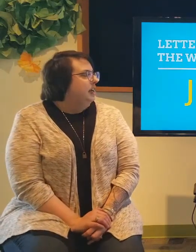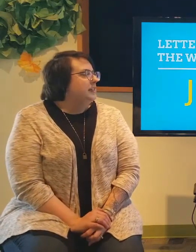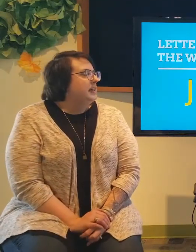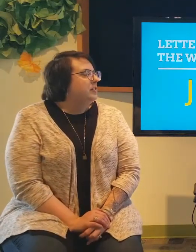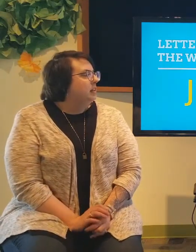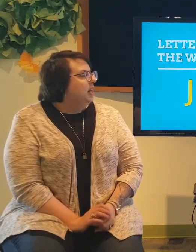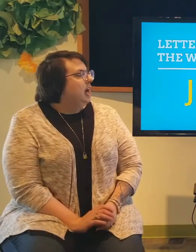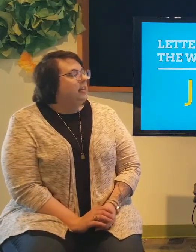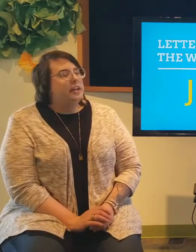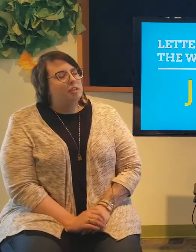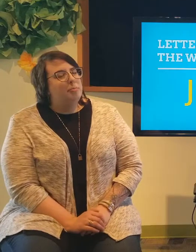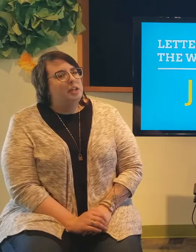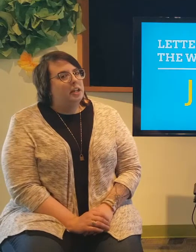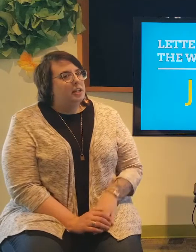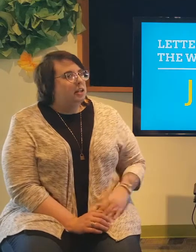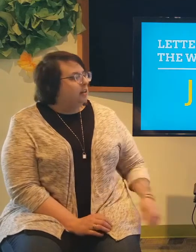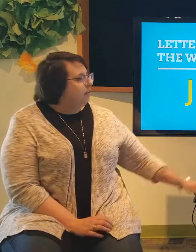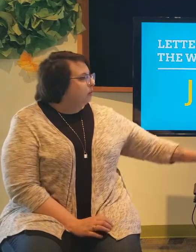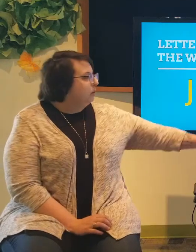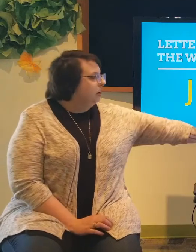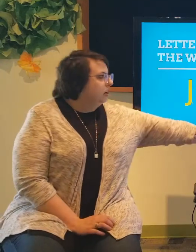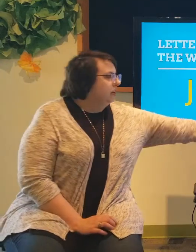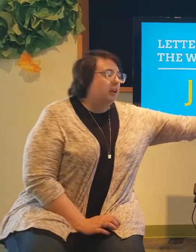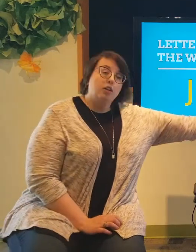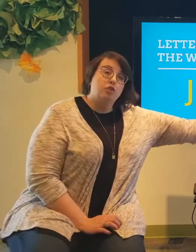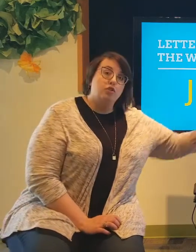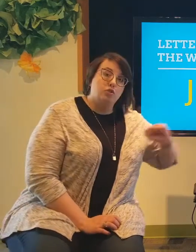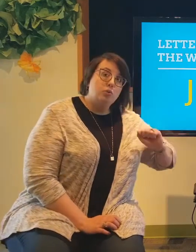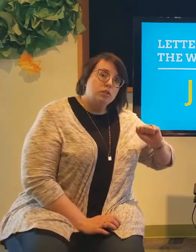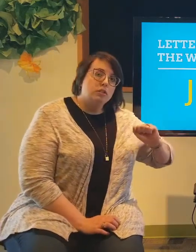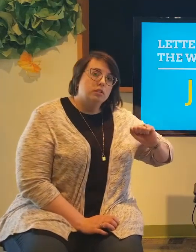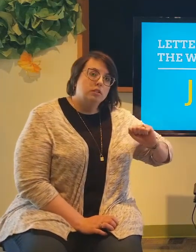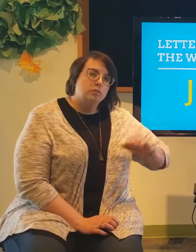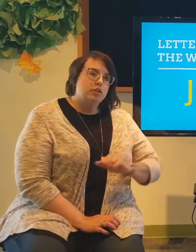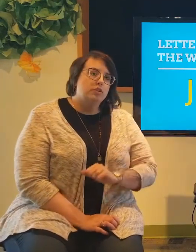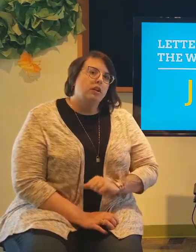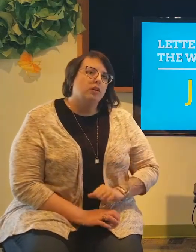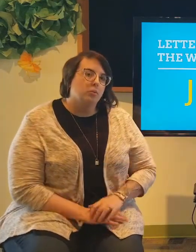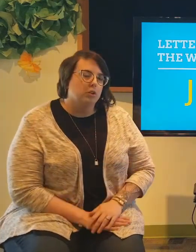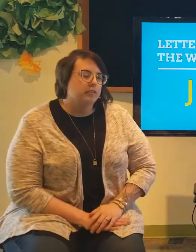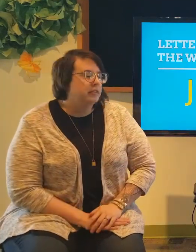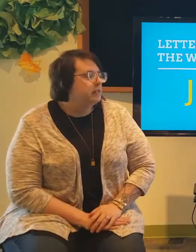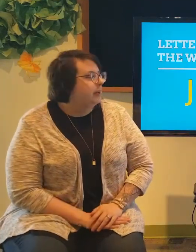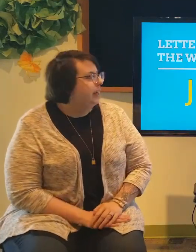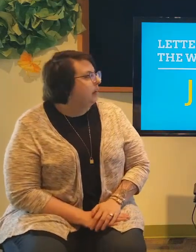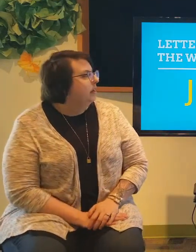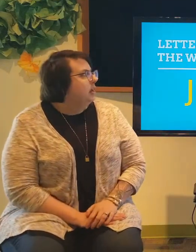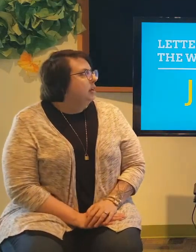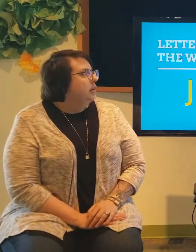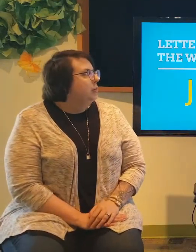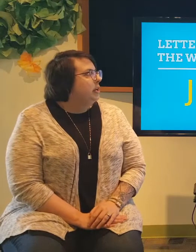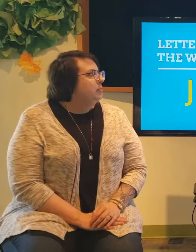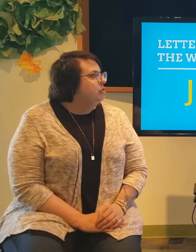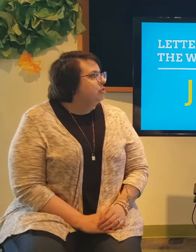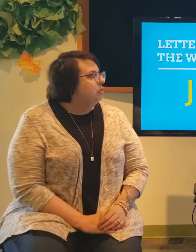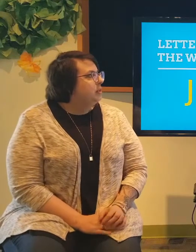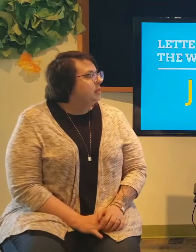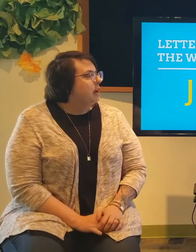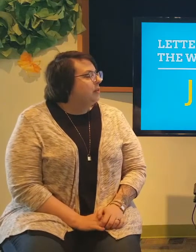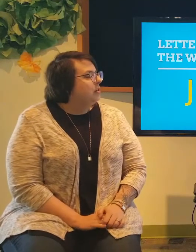Sounds a lot like the beginning of the word juice, which is our word this week. Whitney, would you show us our